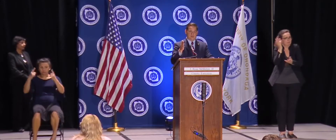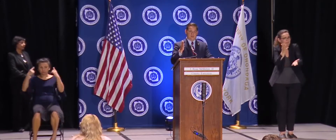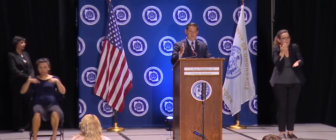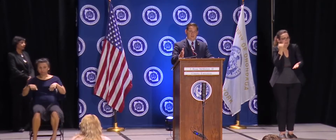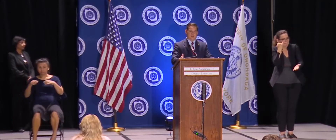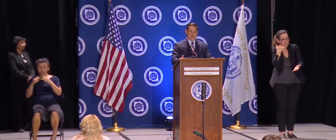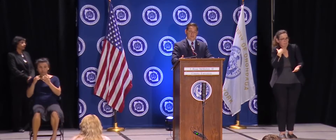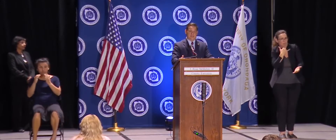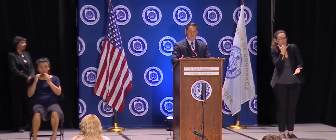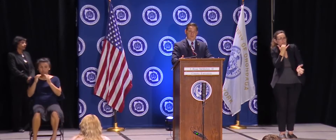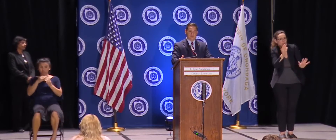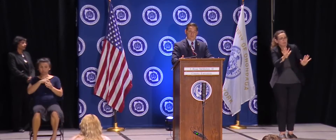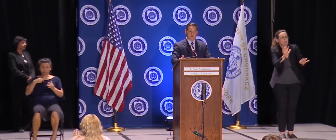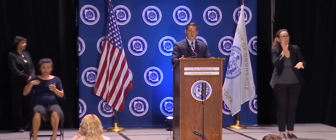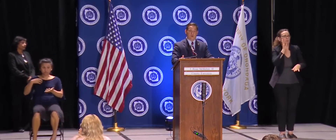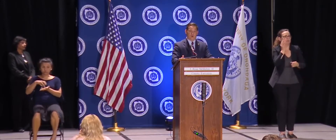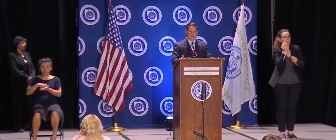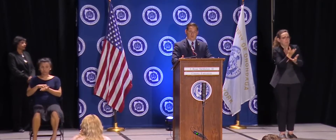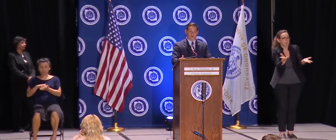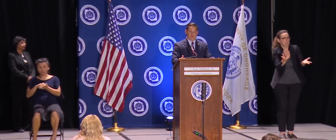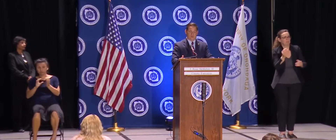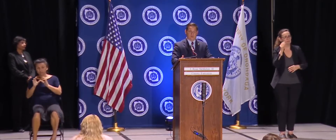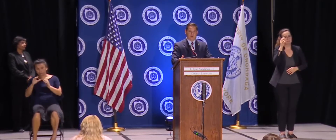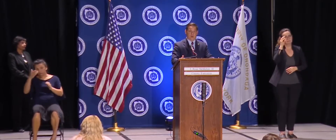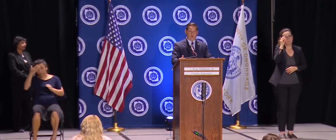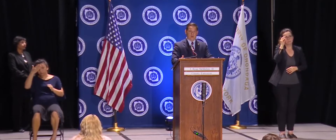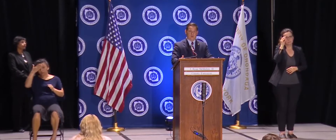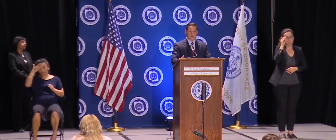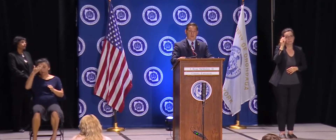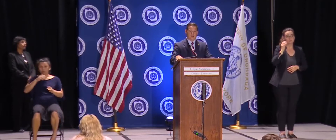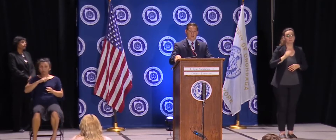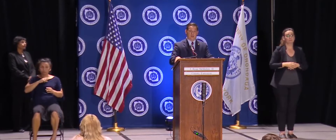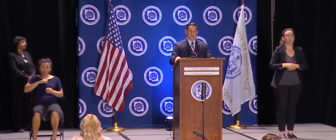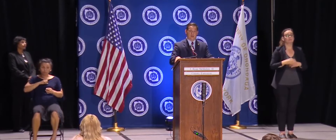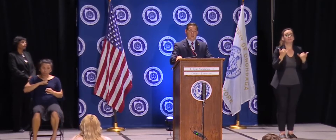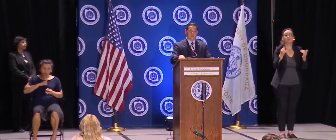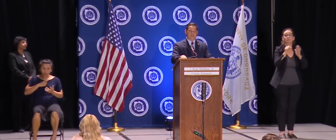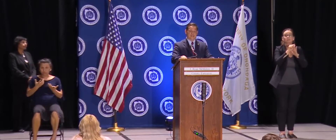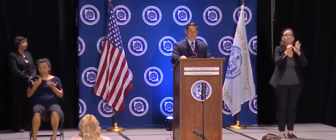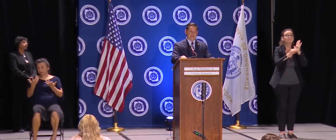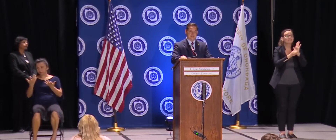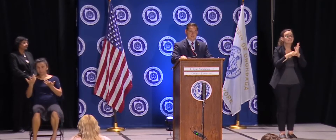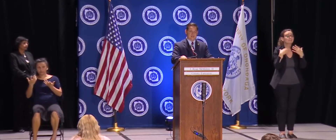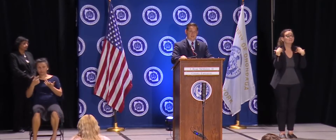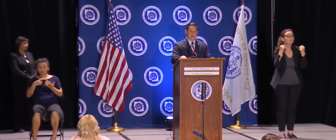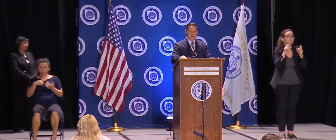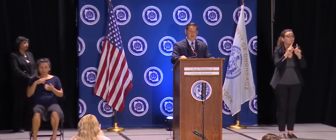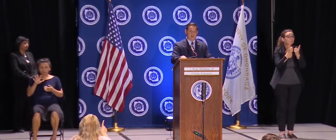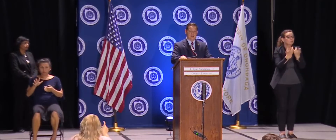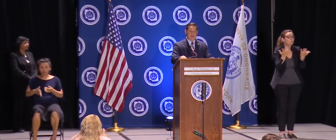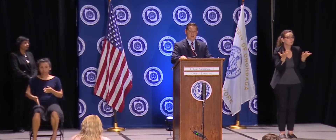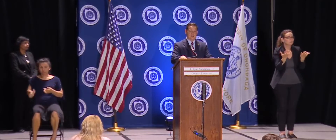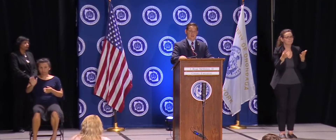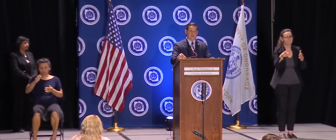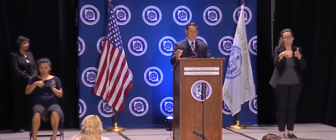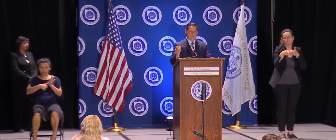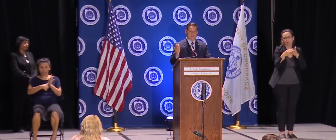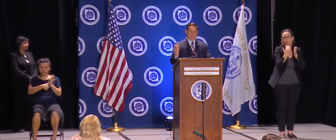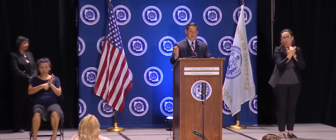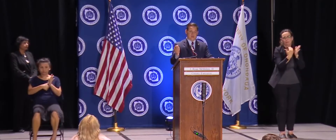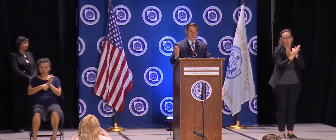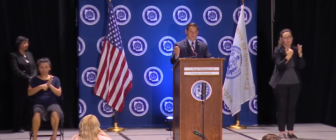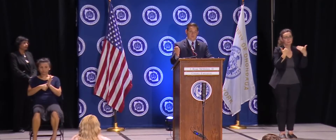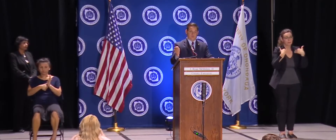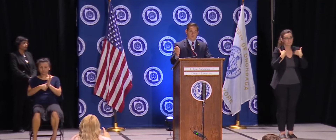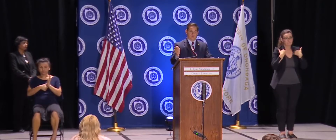symptoms of COVID, they then go and get a test, and then you need